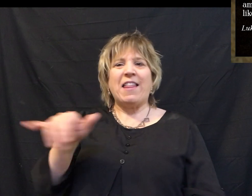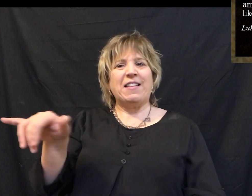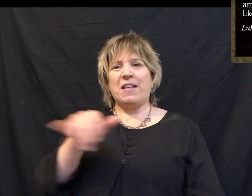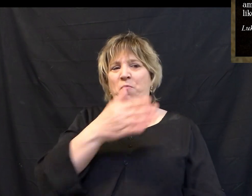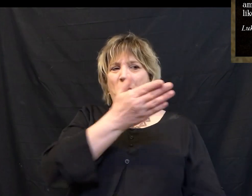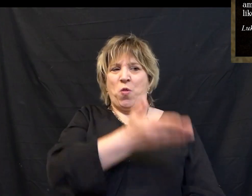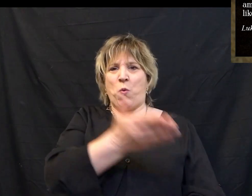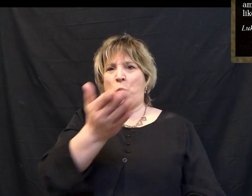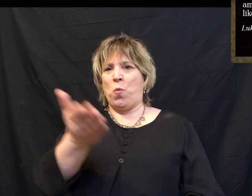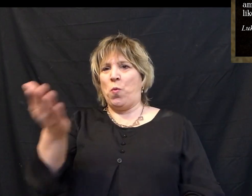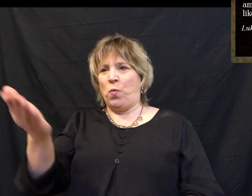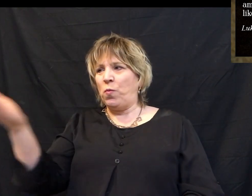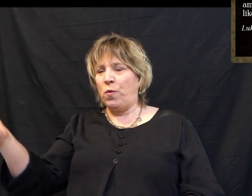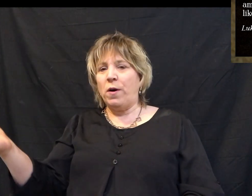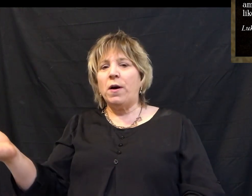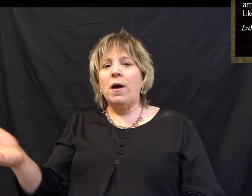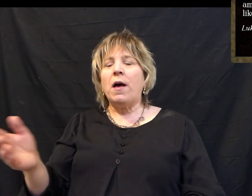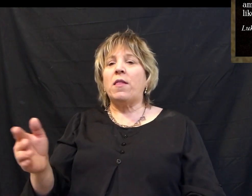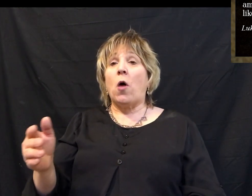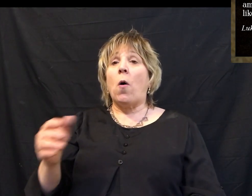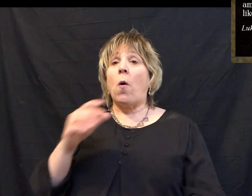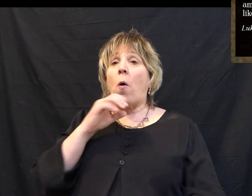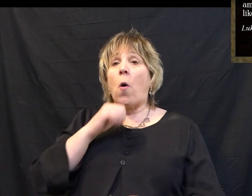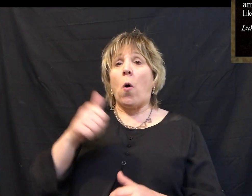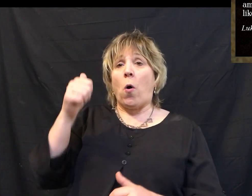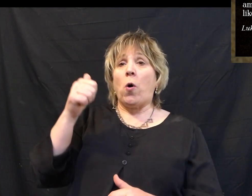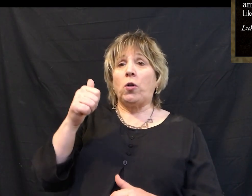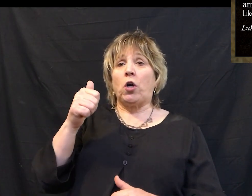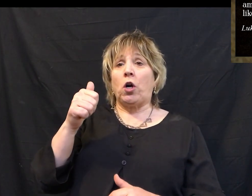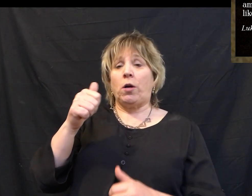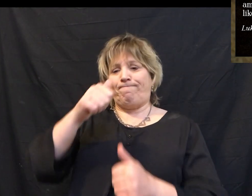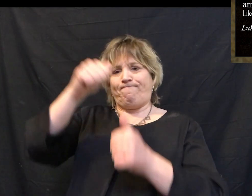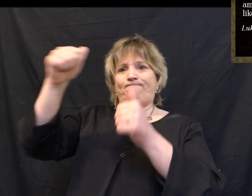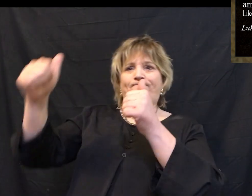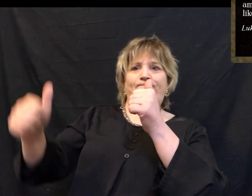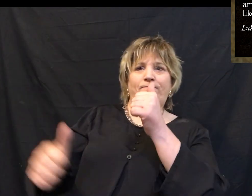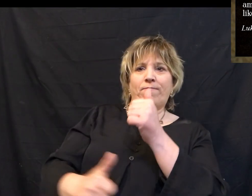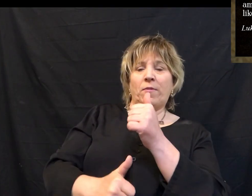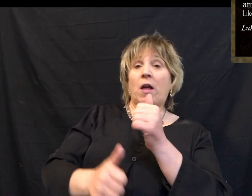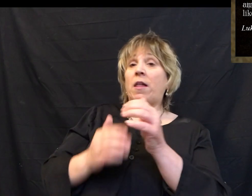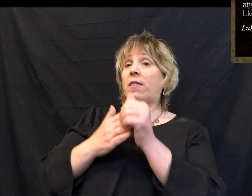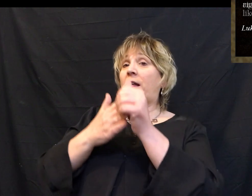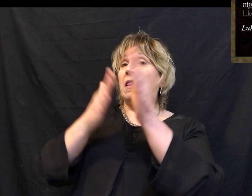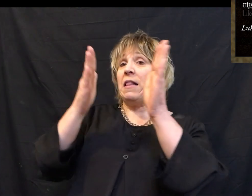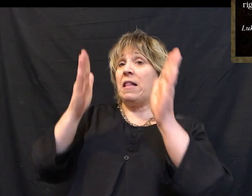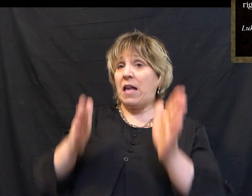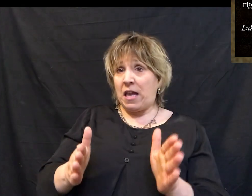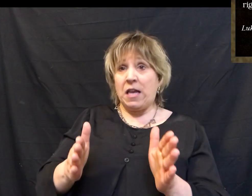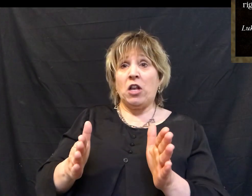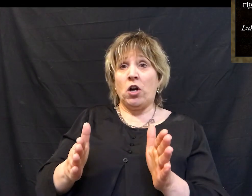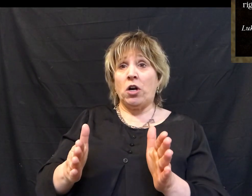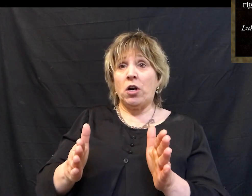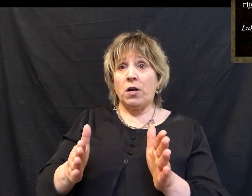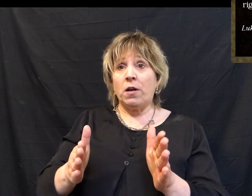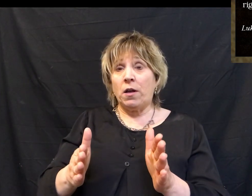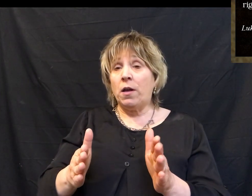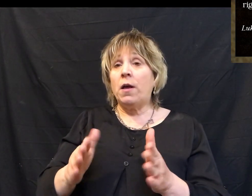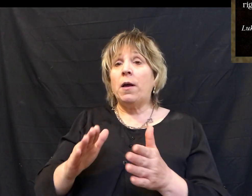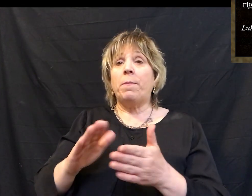be that way with you. Let the senior among you become like the junior. Let the leader act the part